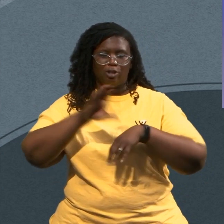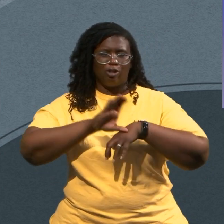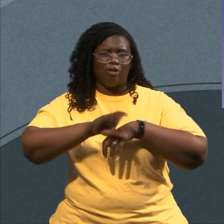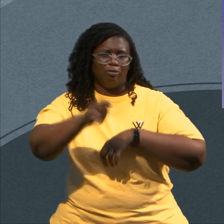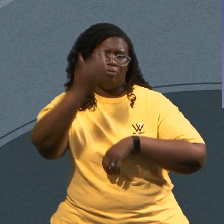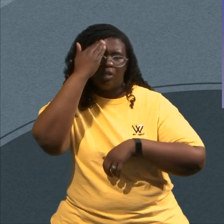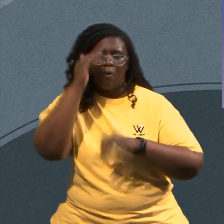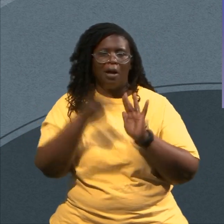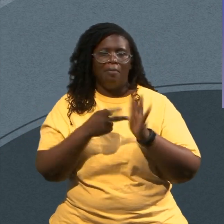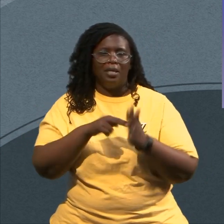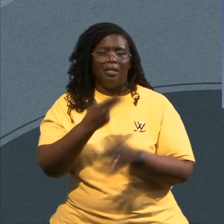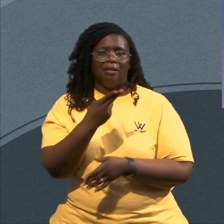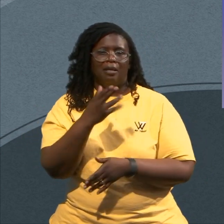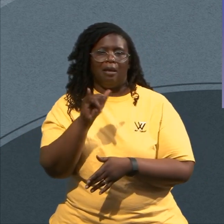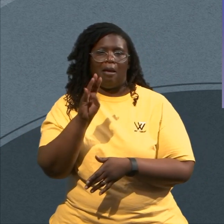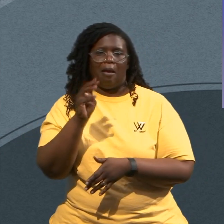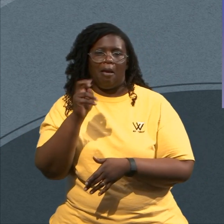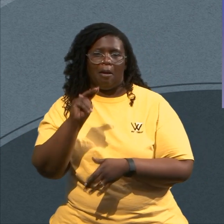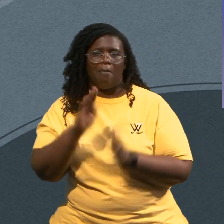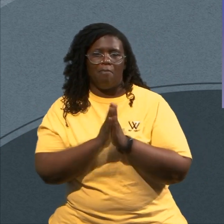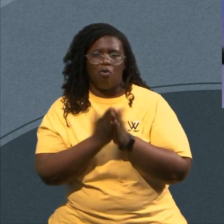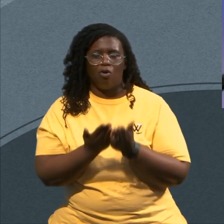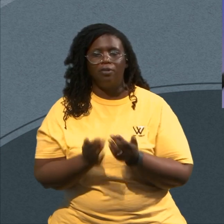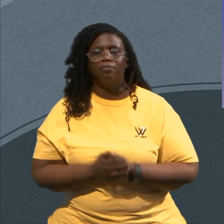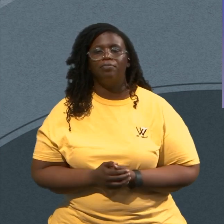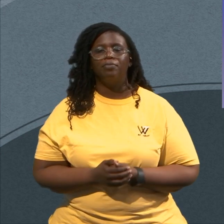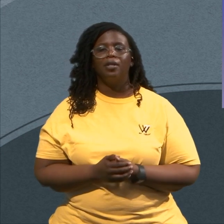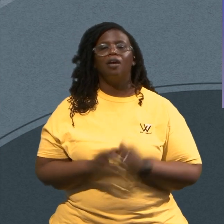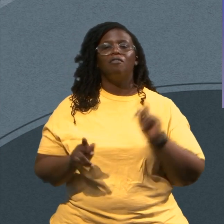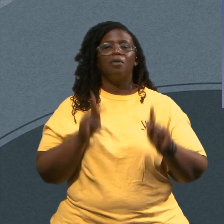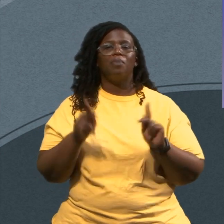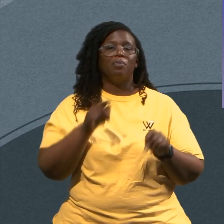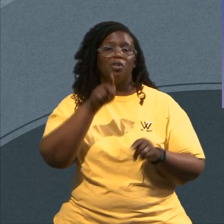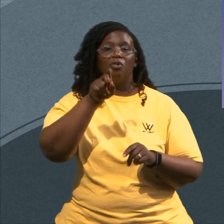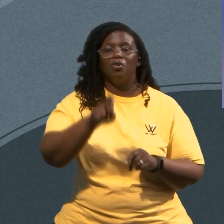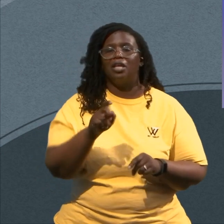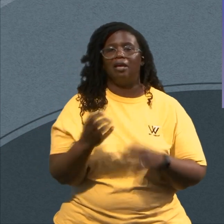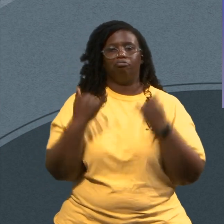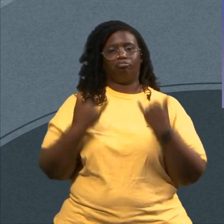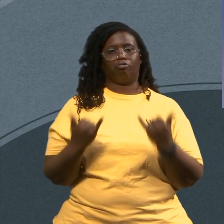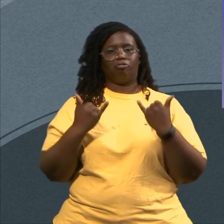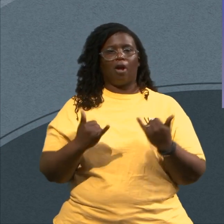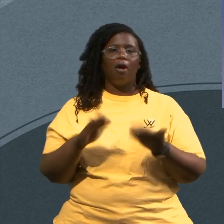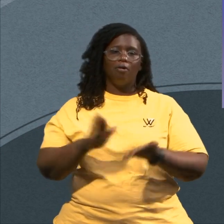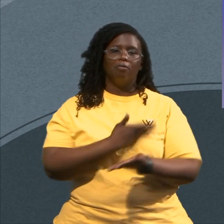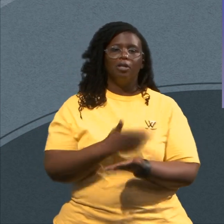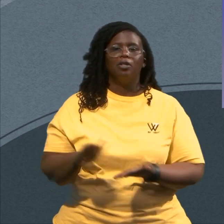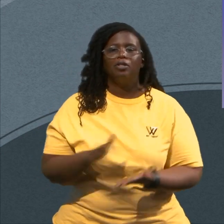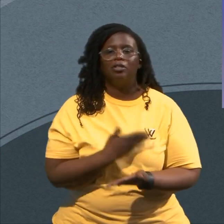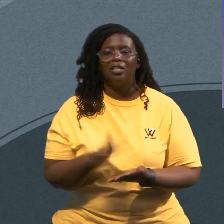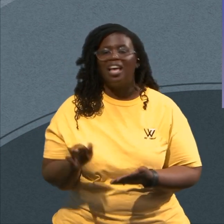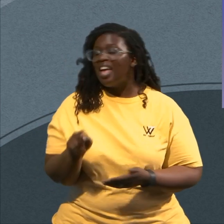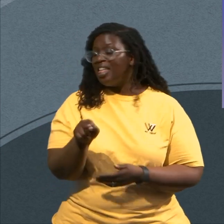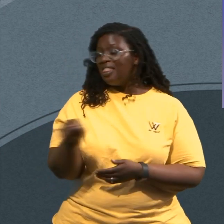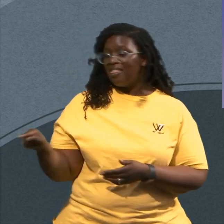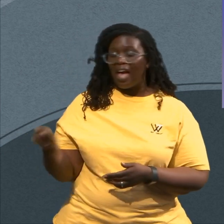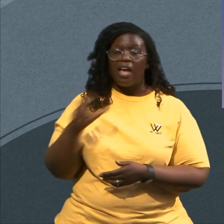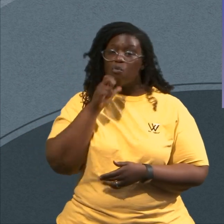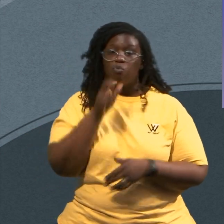not dare I might as well go here For all you folks That's got to always have Contemporary music All the time They wouldn't dare Show up in God's